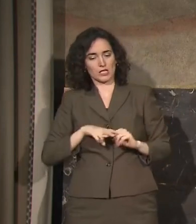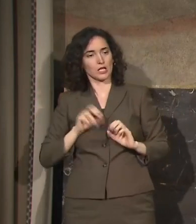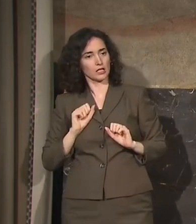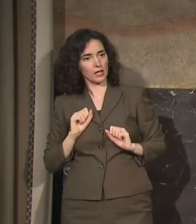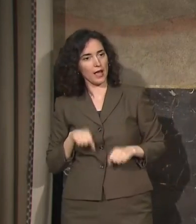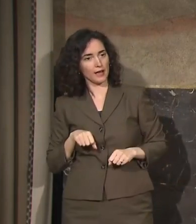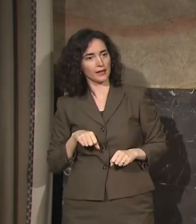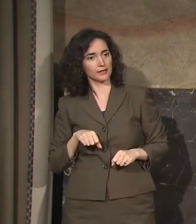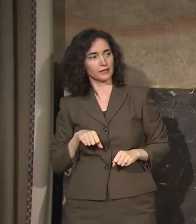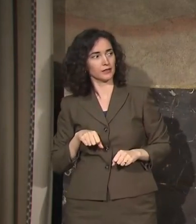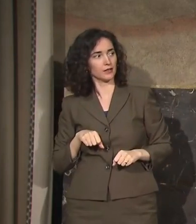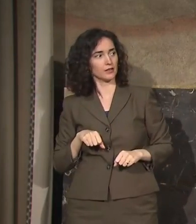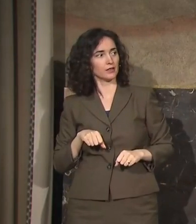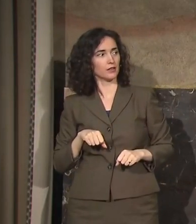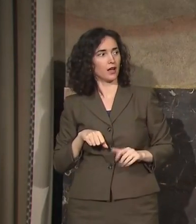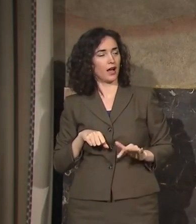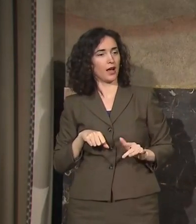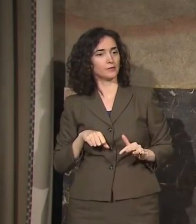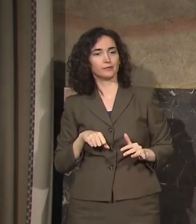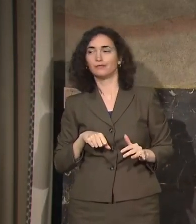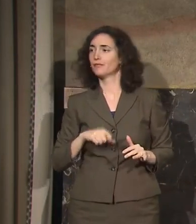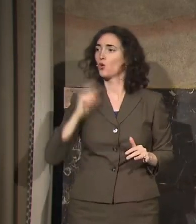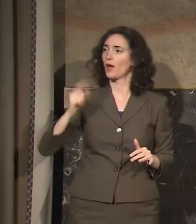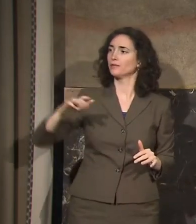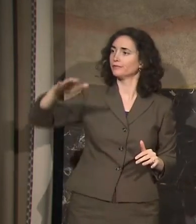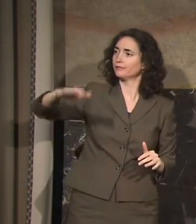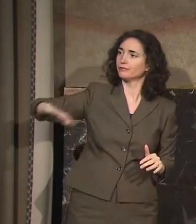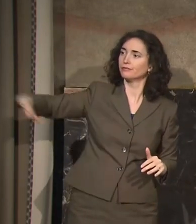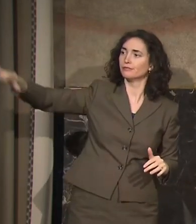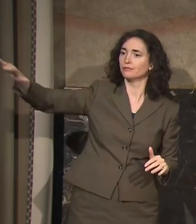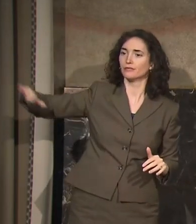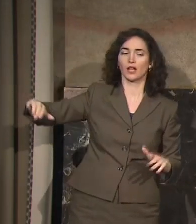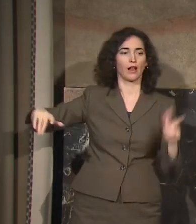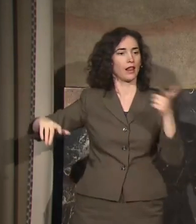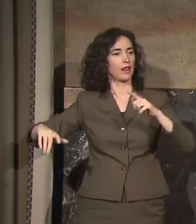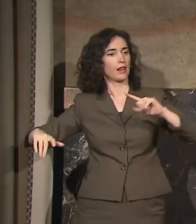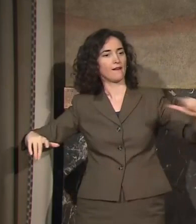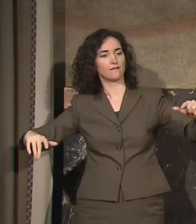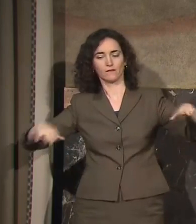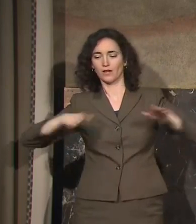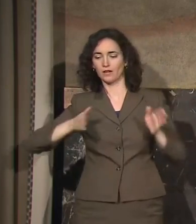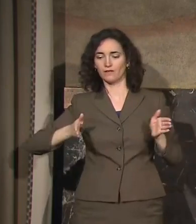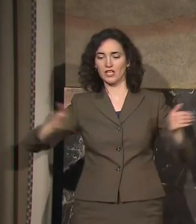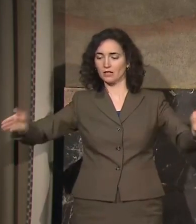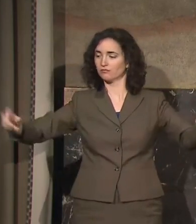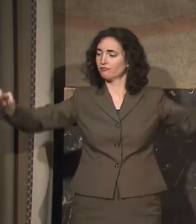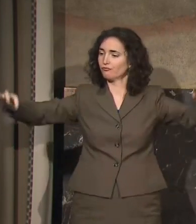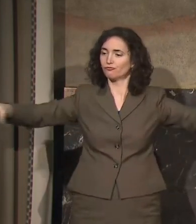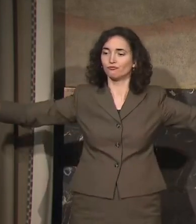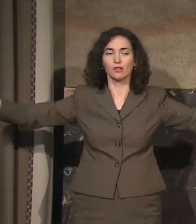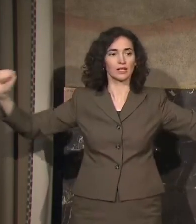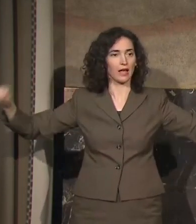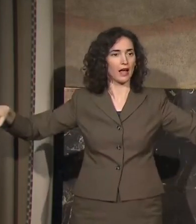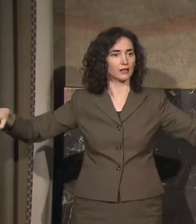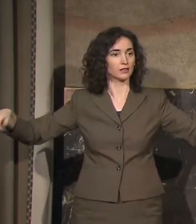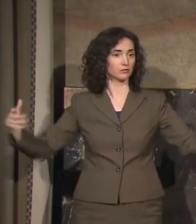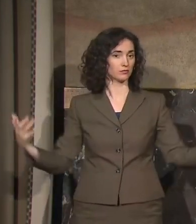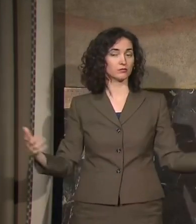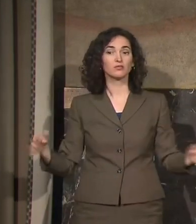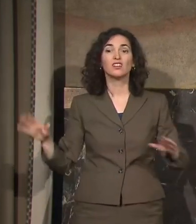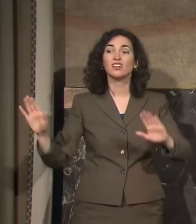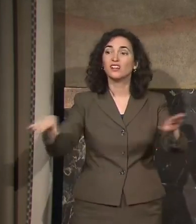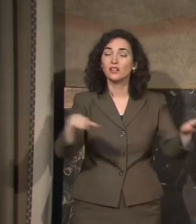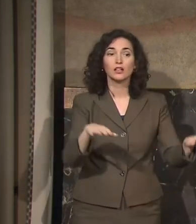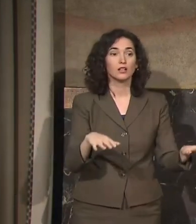down the right field foul line or the left field foul line or whatever. And look, children